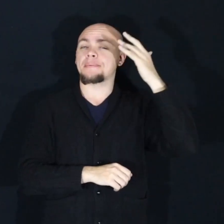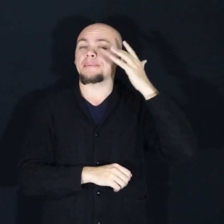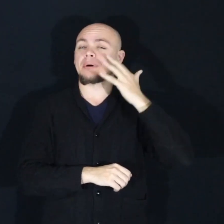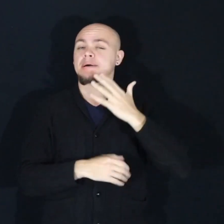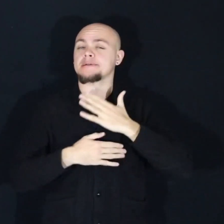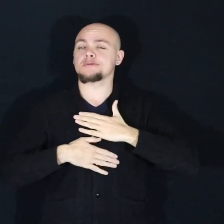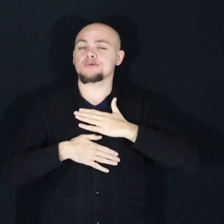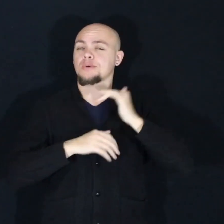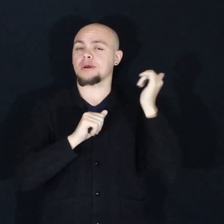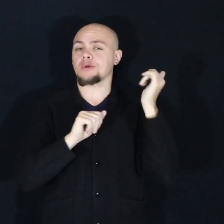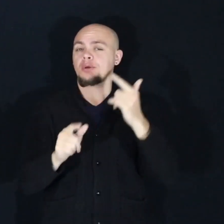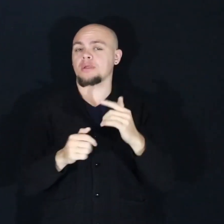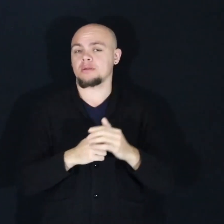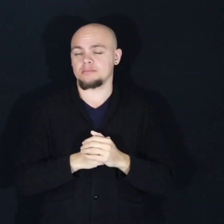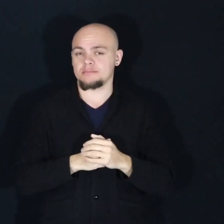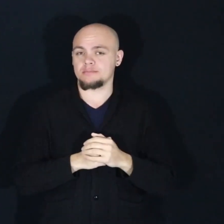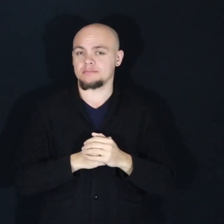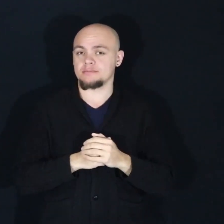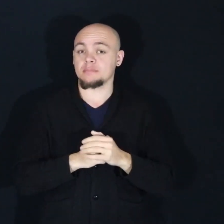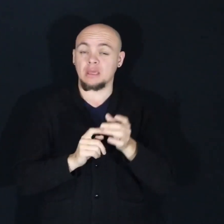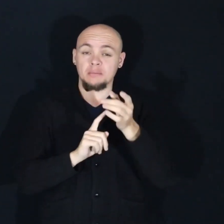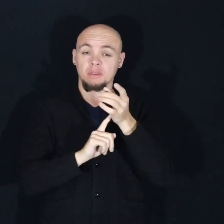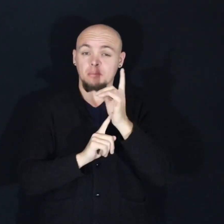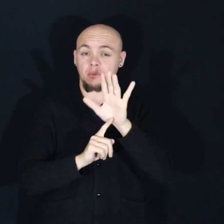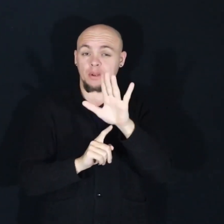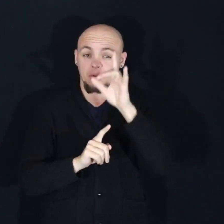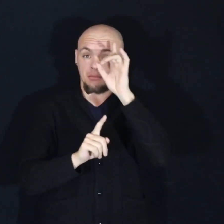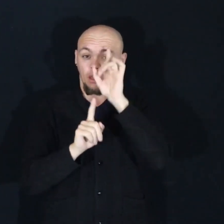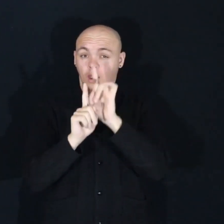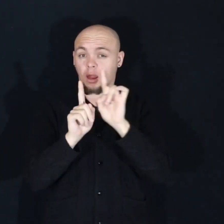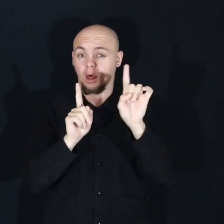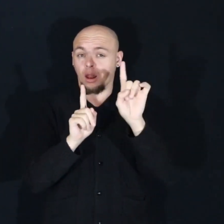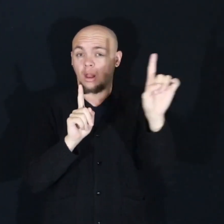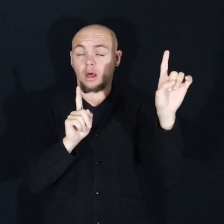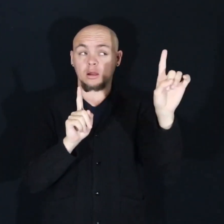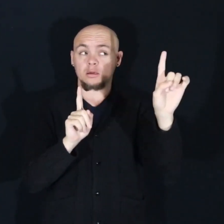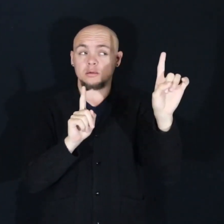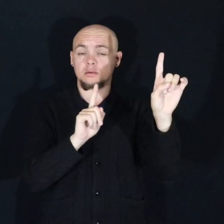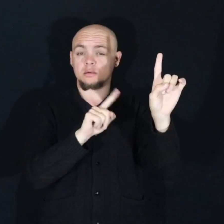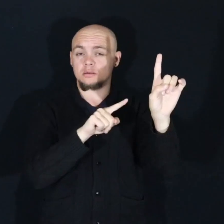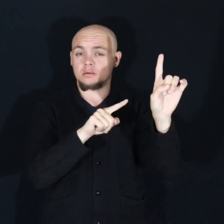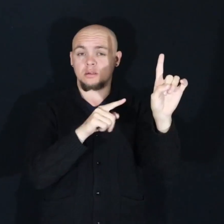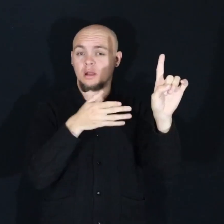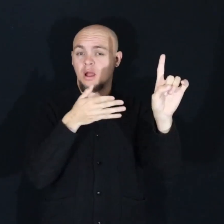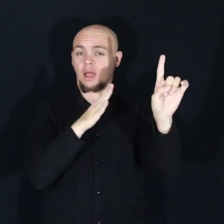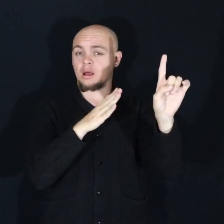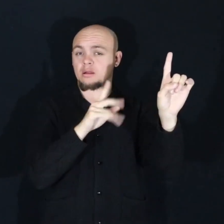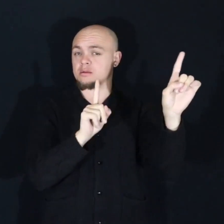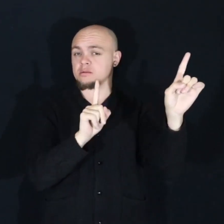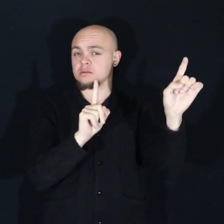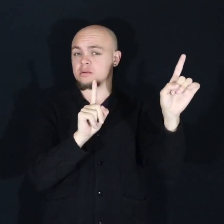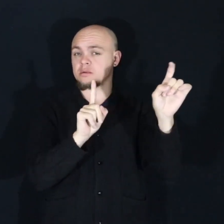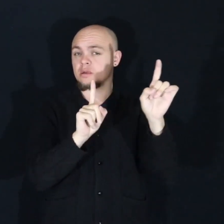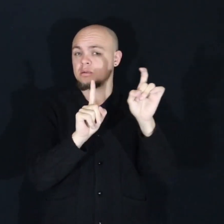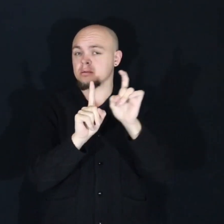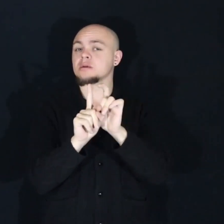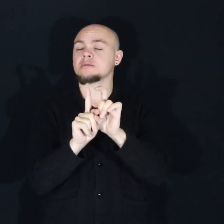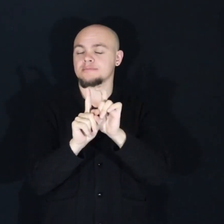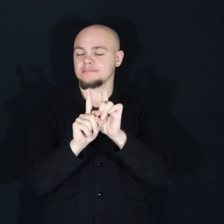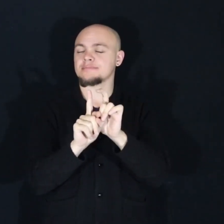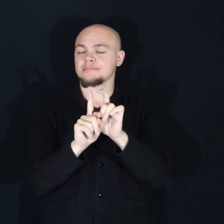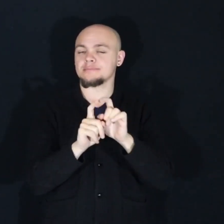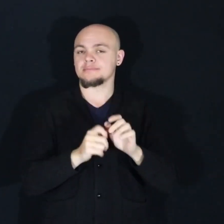enjoy it all. But the moment you sense your mind wandering off, try not to let it go any further and simply bring it back